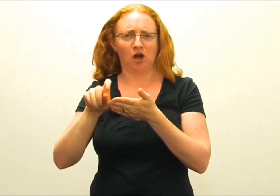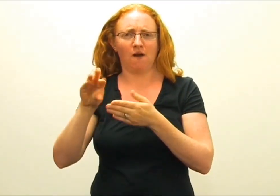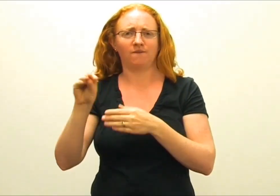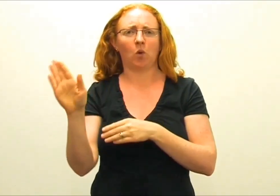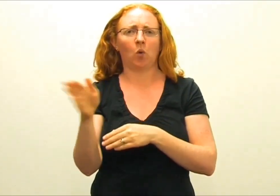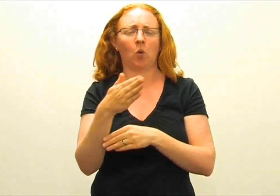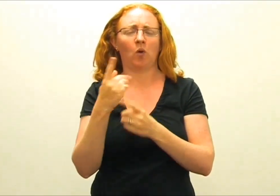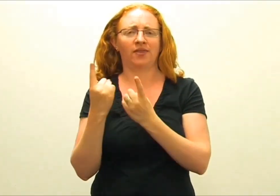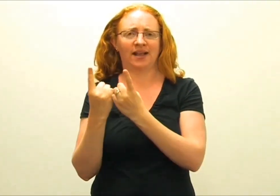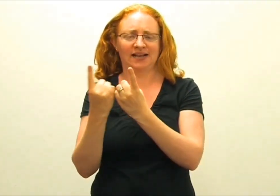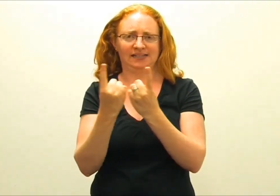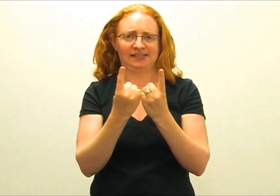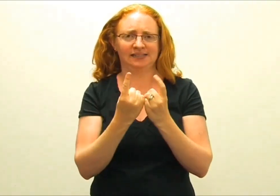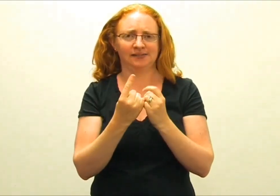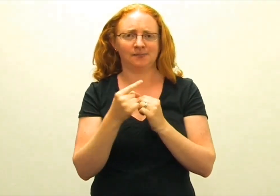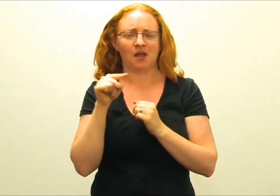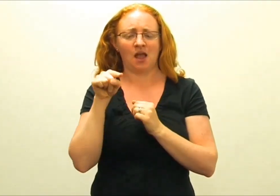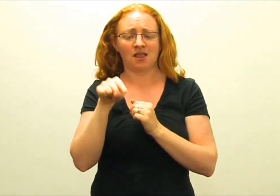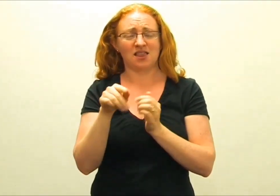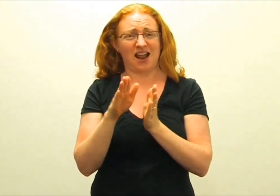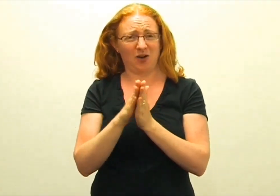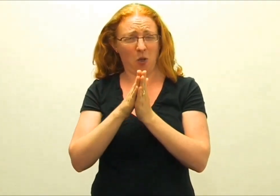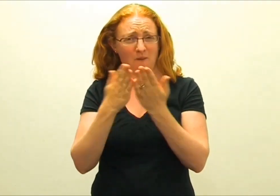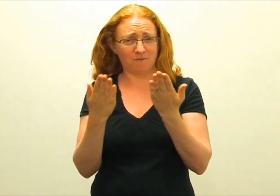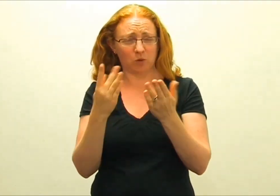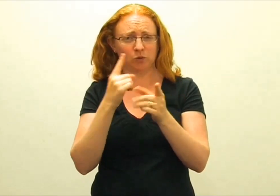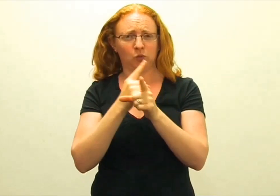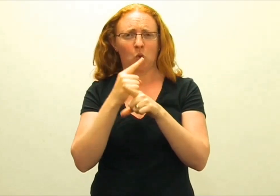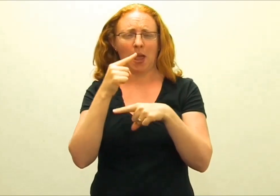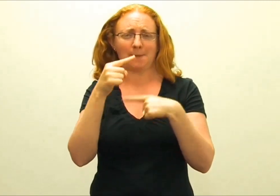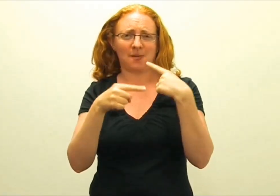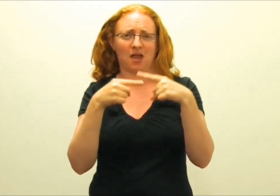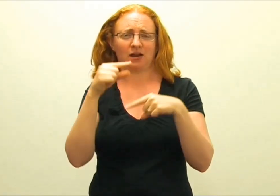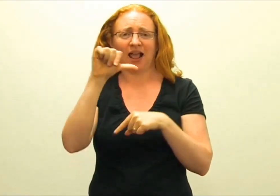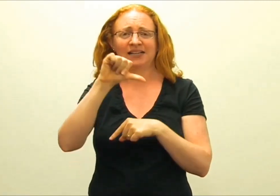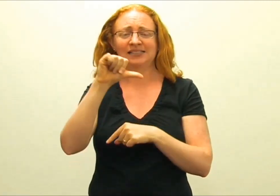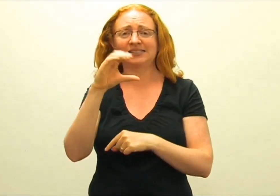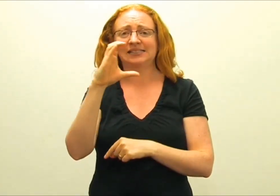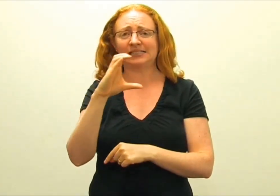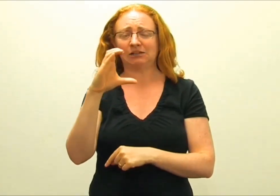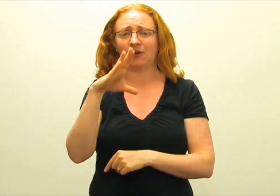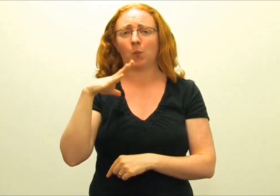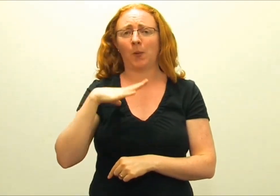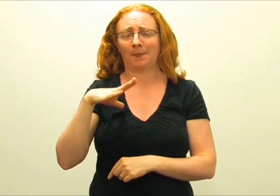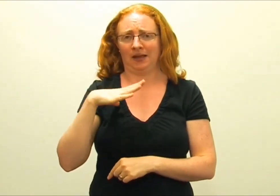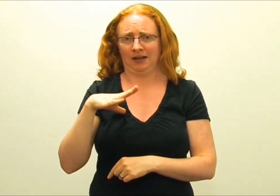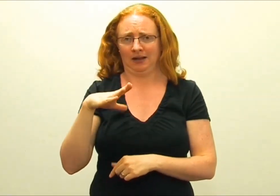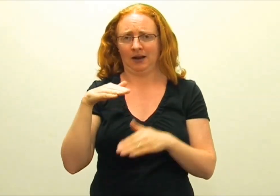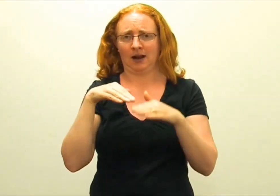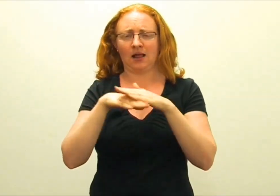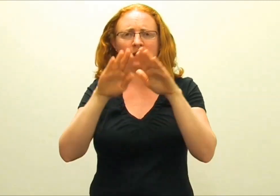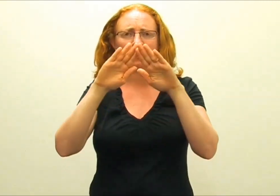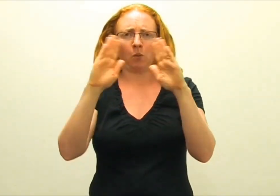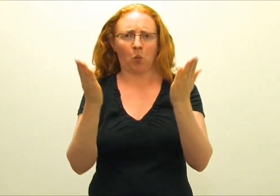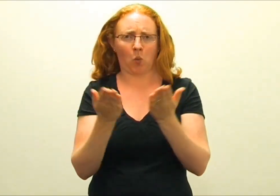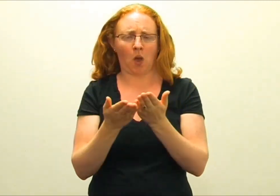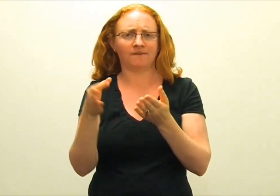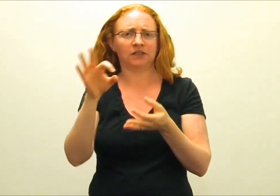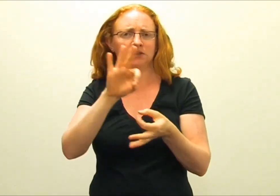which is The Sign of All Things, Signature of All Things. And that'll be talking about 19th century women in the world